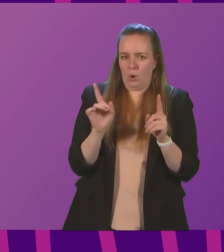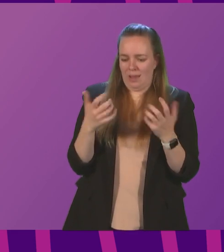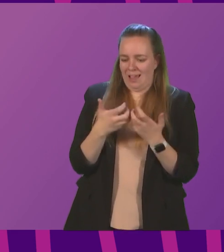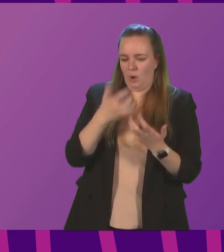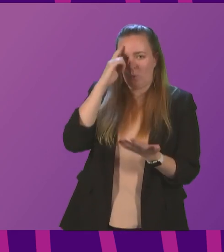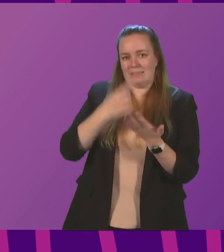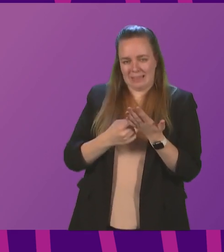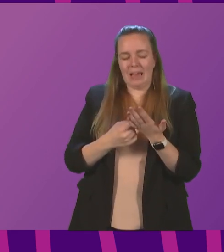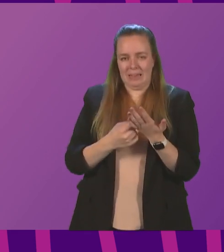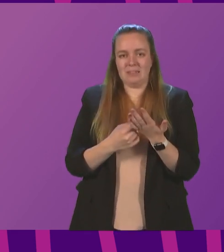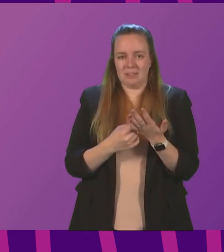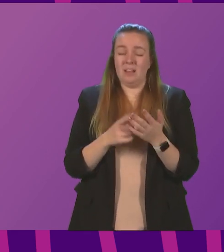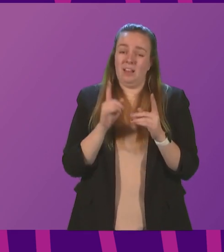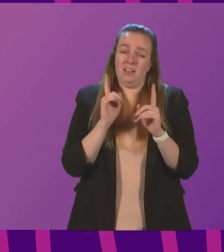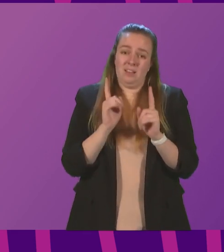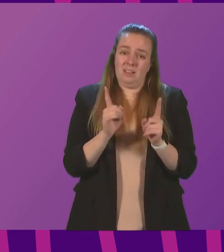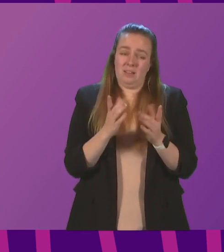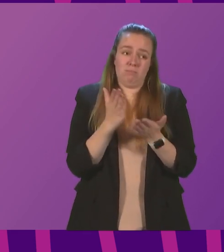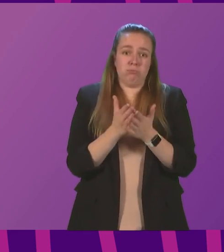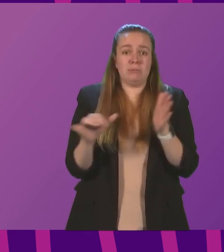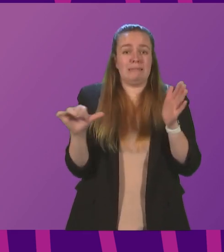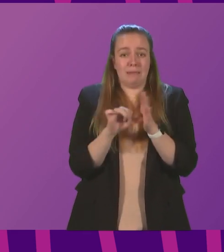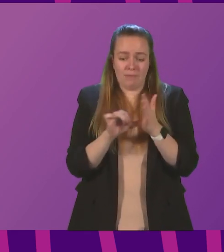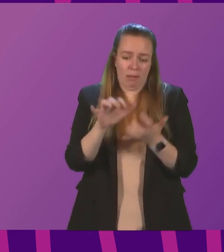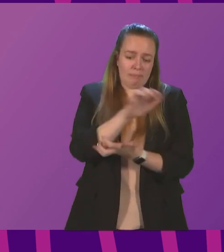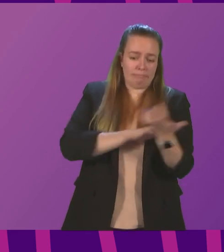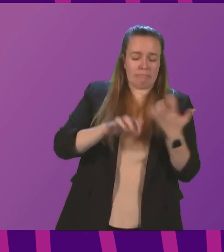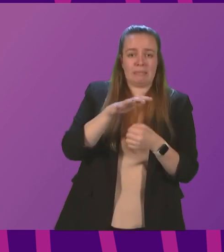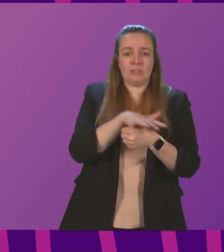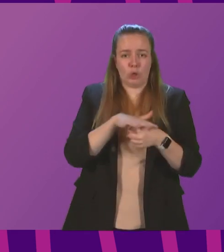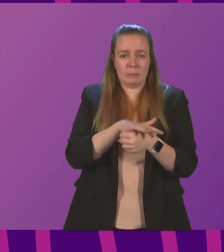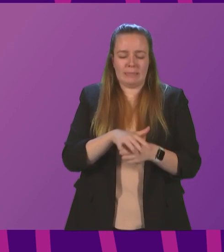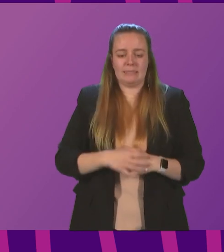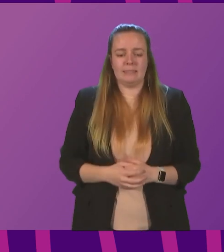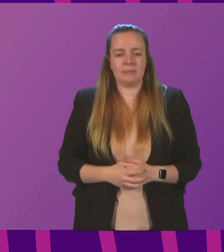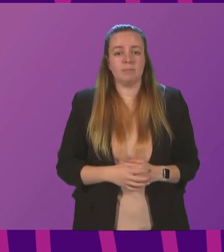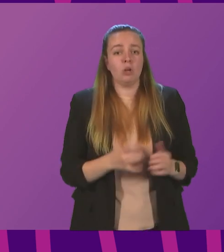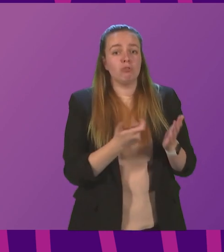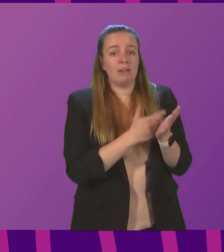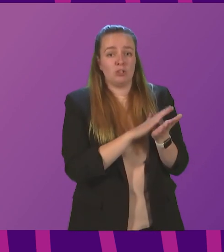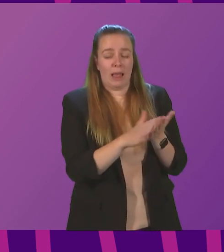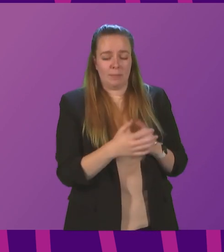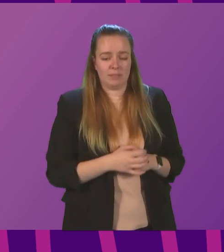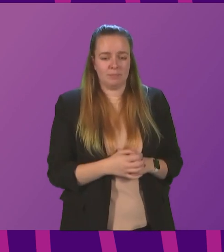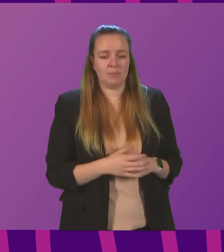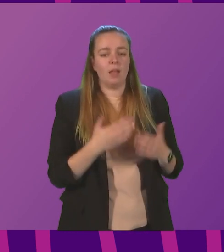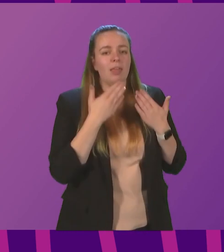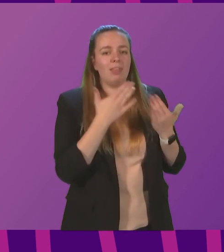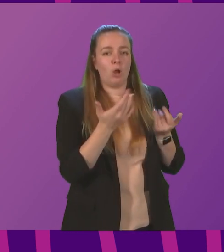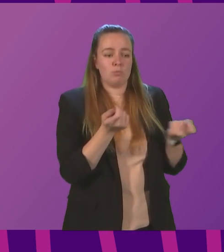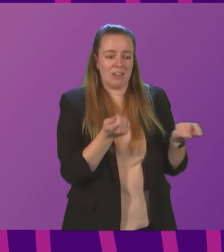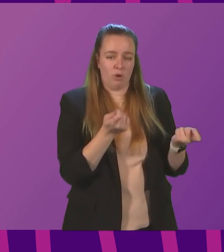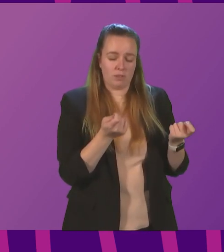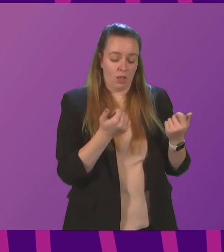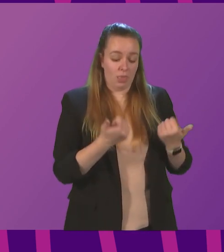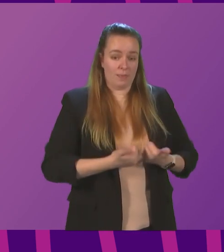taking decisions in what is an inherently difficult and complex set of circumstances. Rachel Hamilton. Thank you, Presiding Officer. This